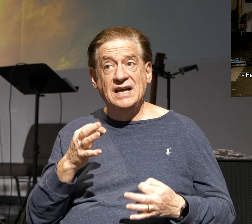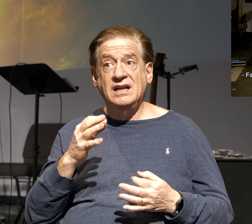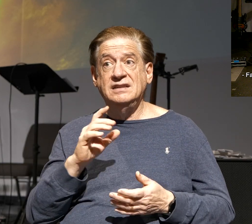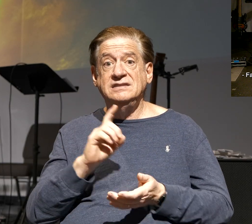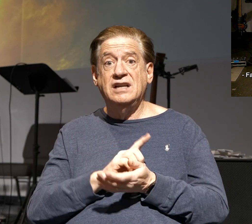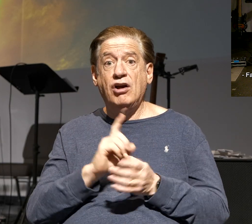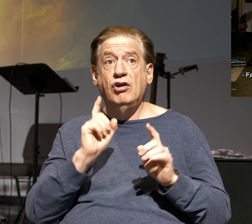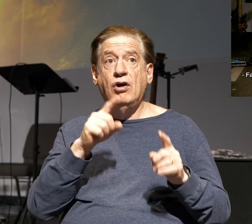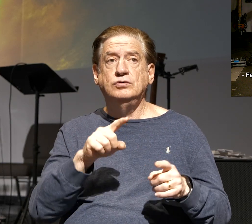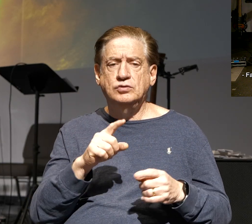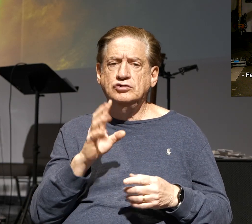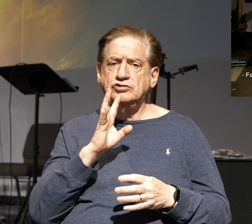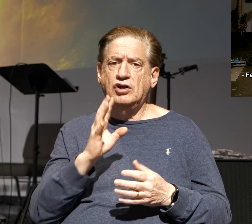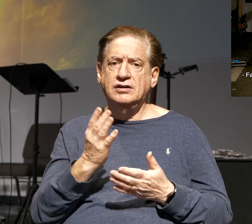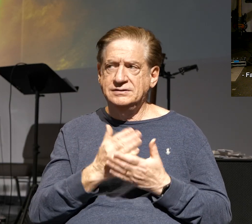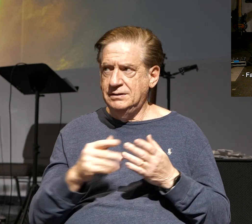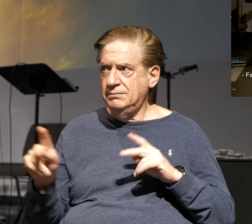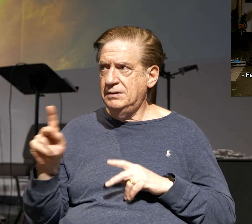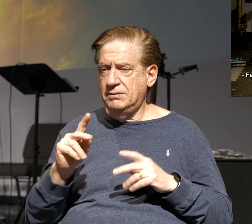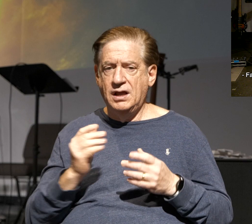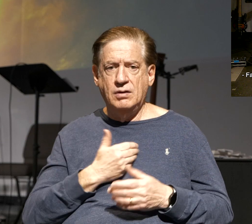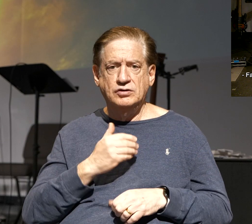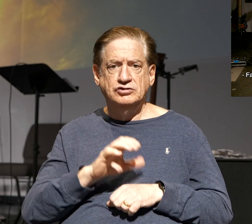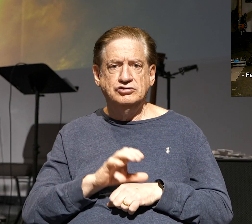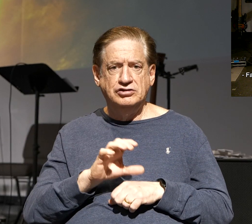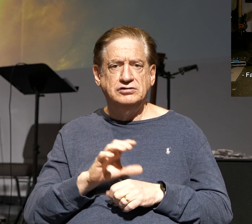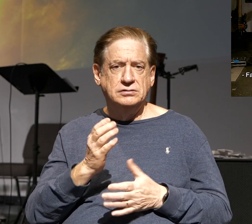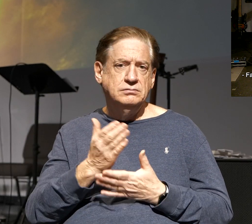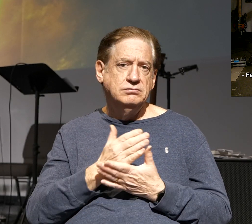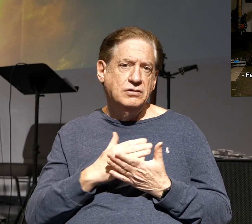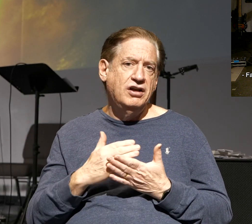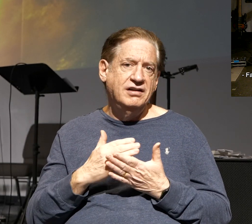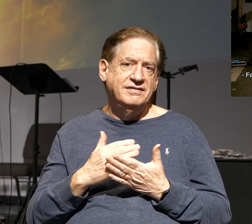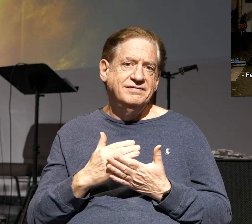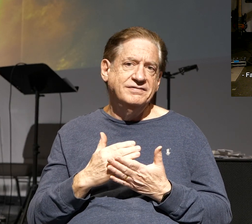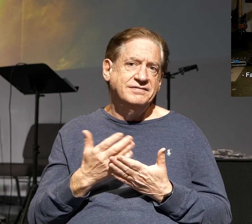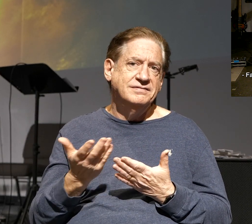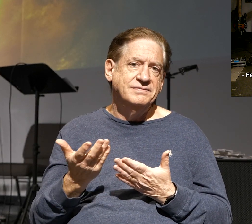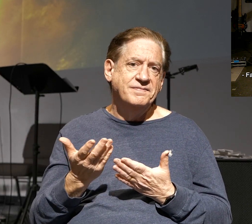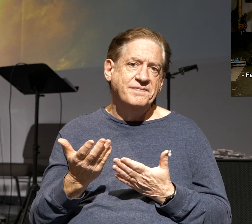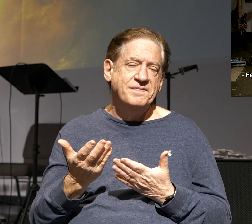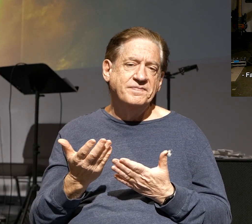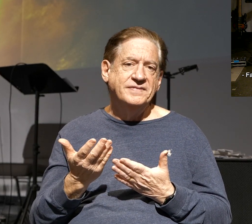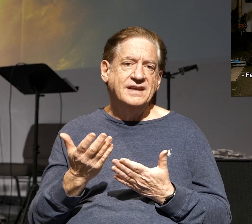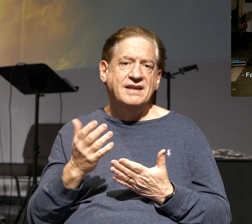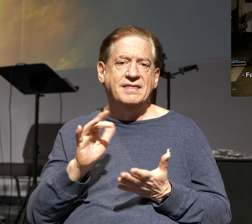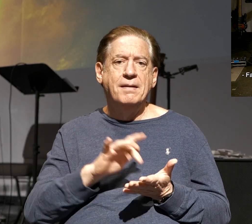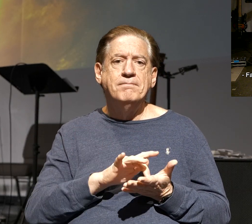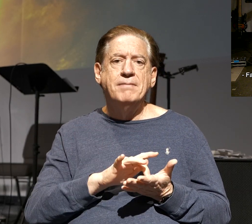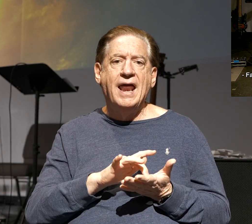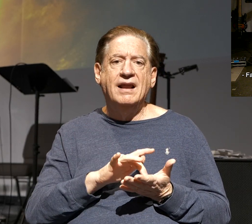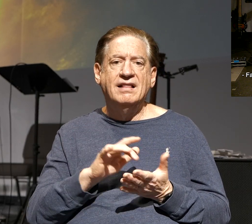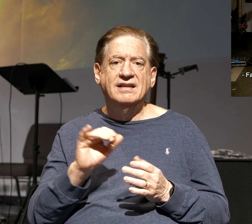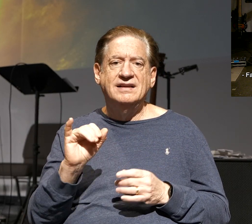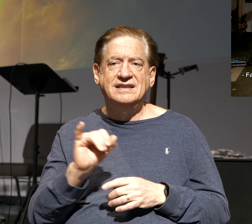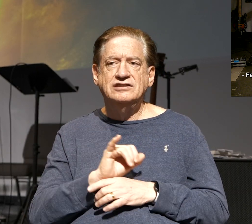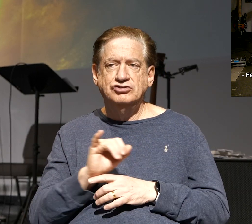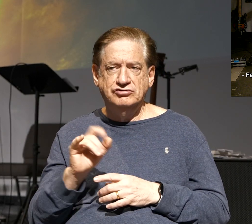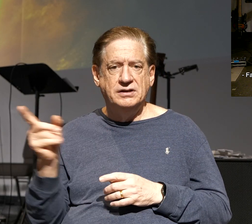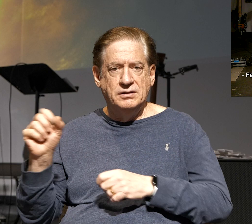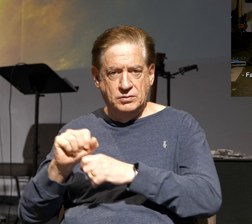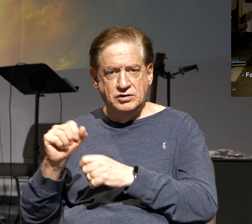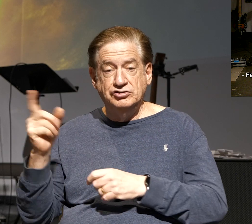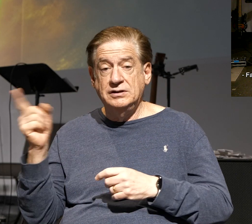to, she talked with some folks in our church that are part of the medical industry, and